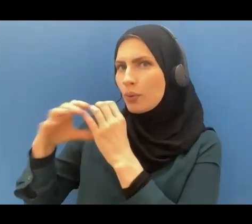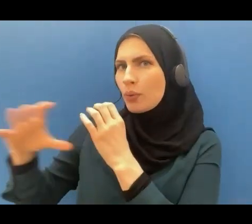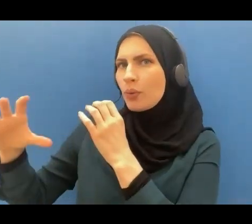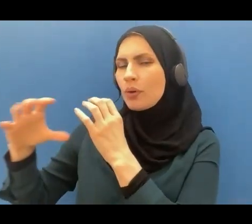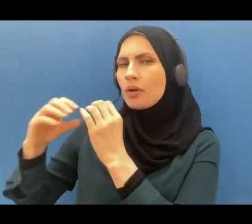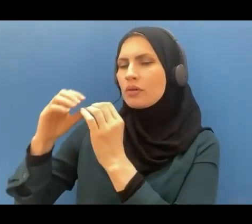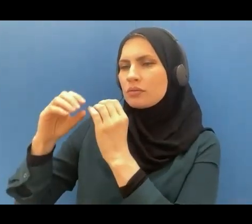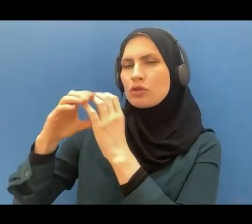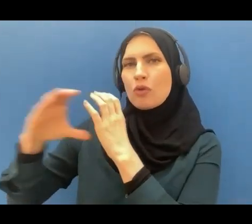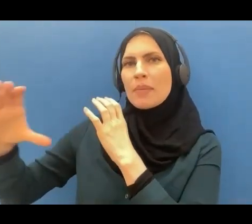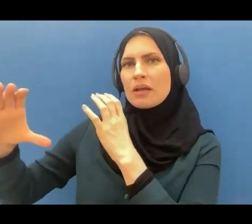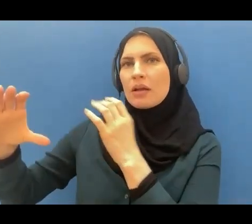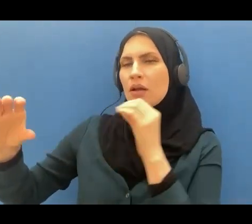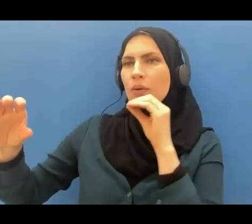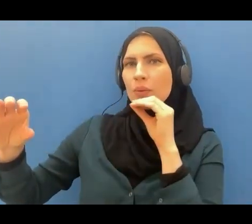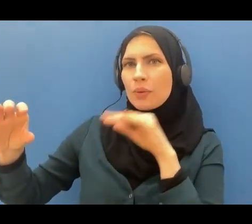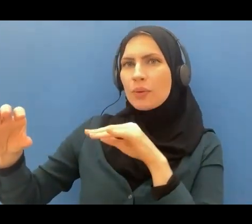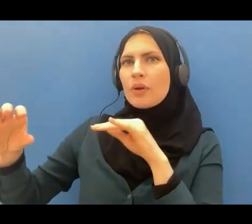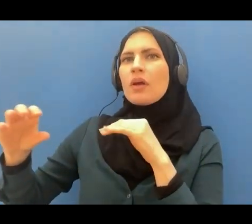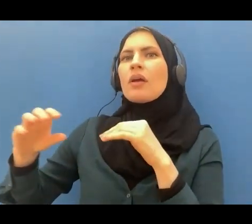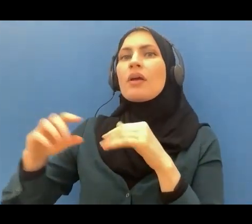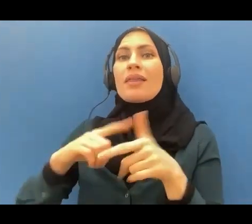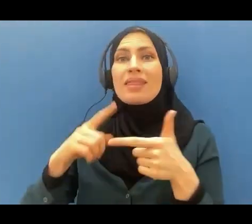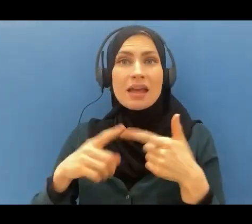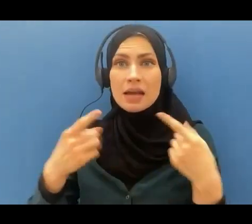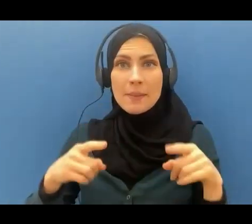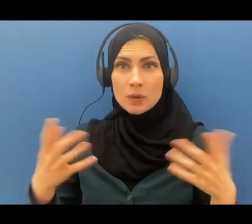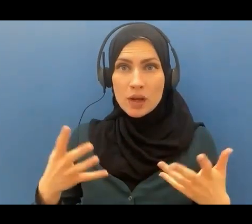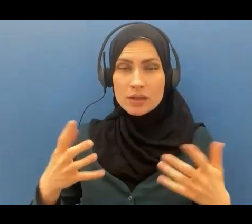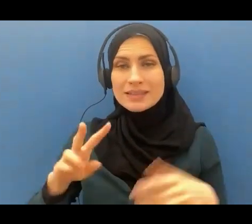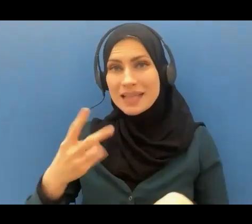in awe and shock of the resurrection